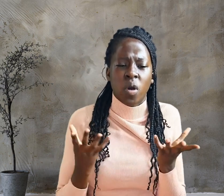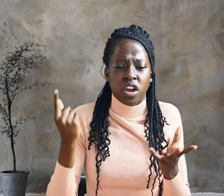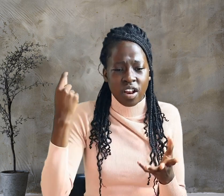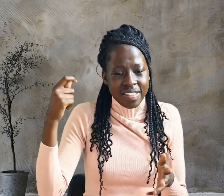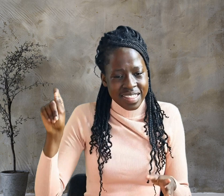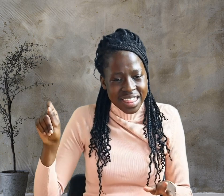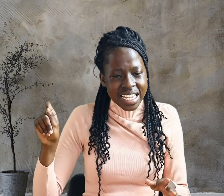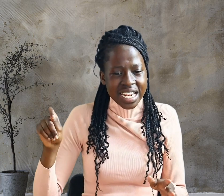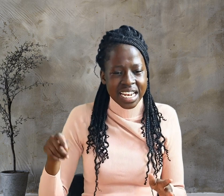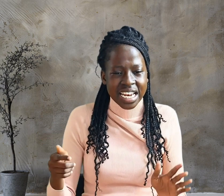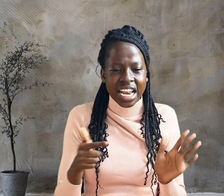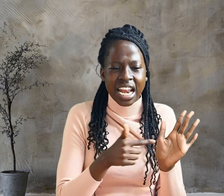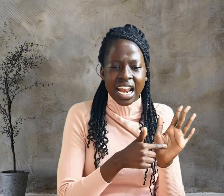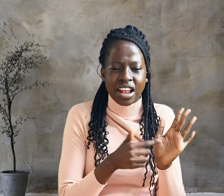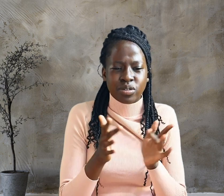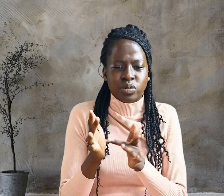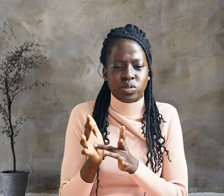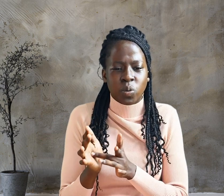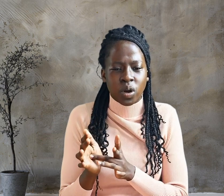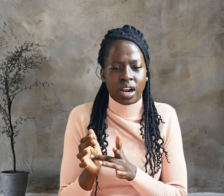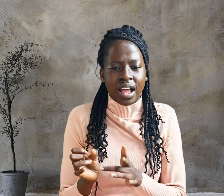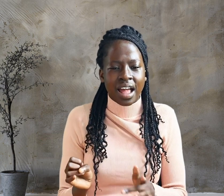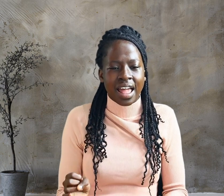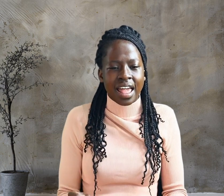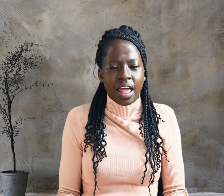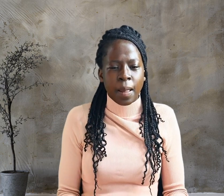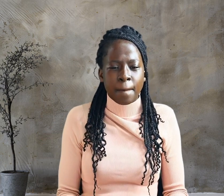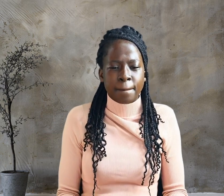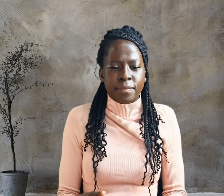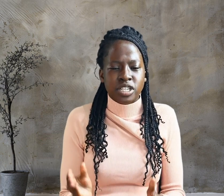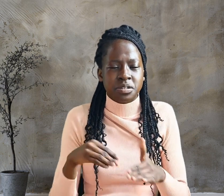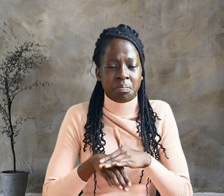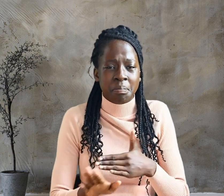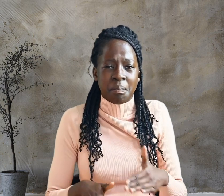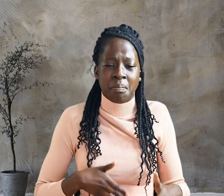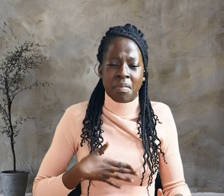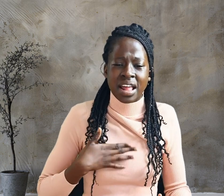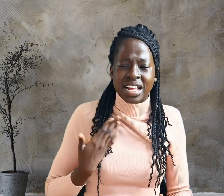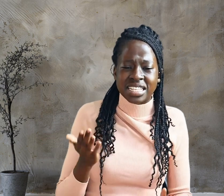And put my hand into his side. And will not believe.